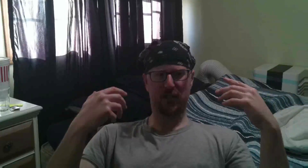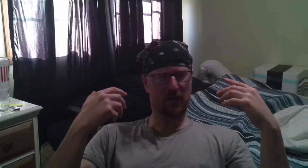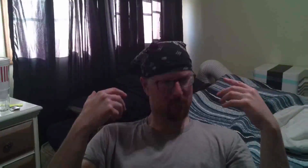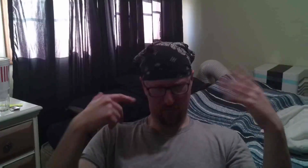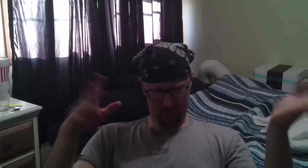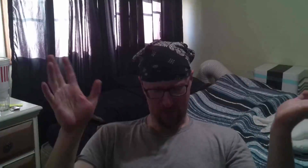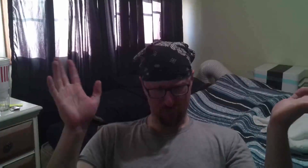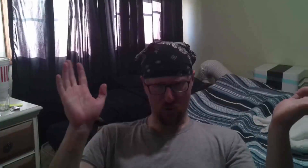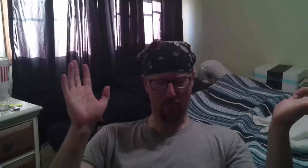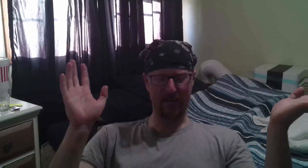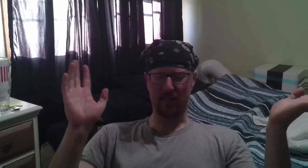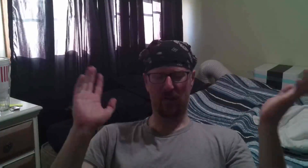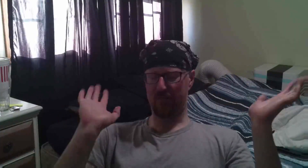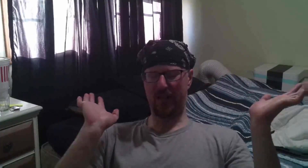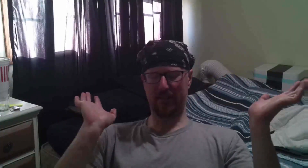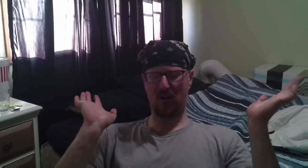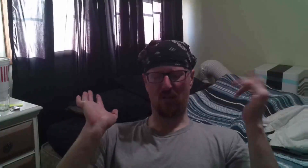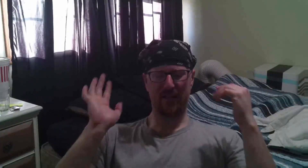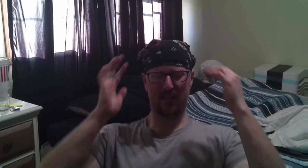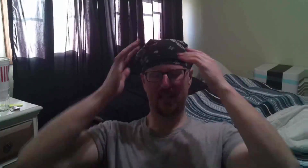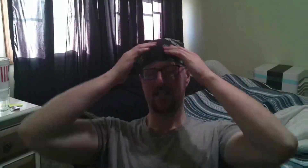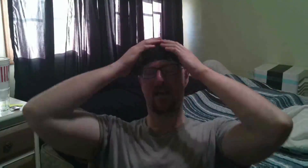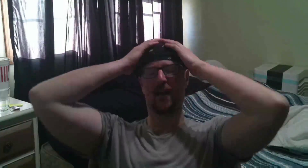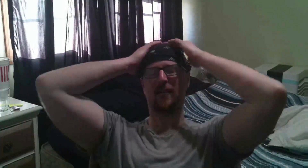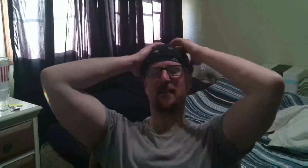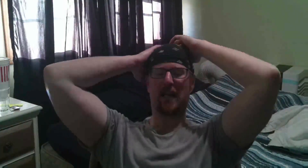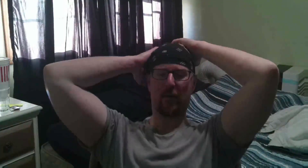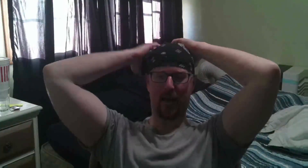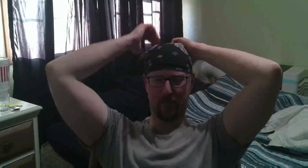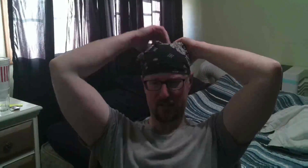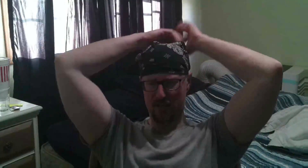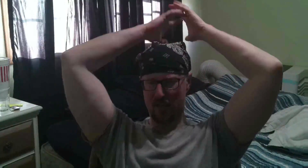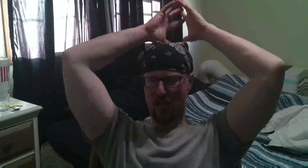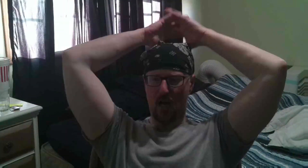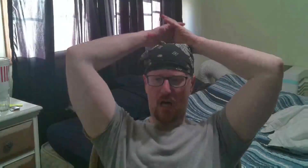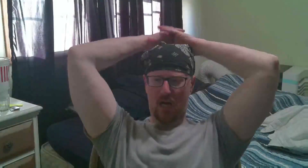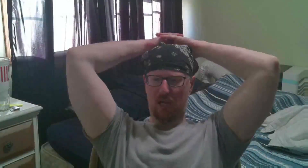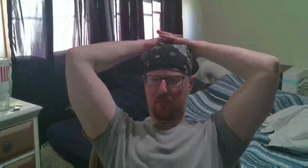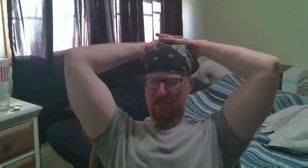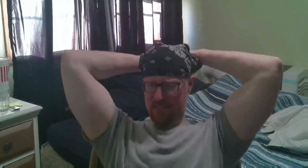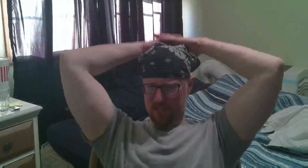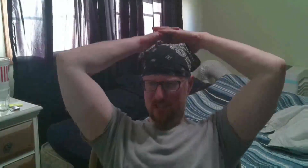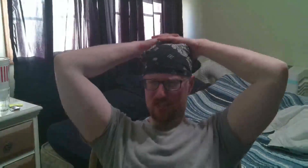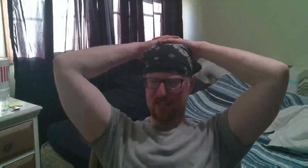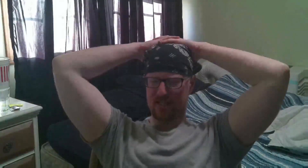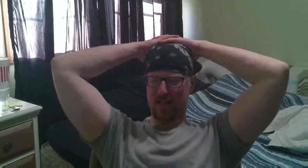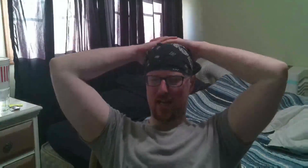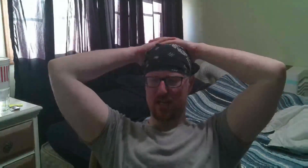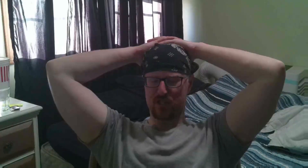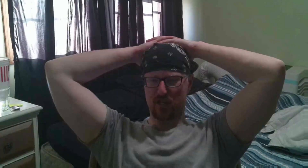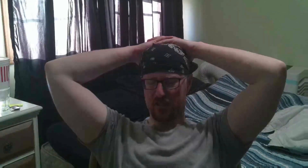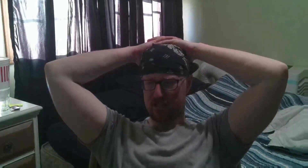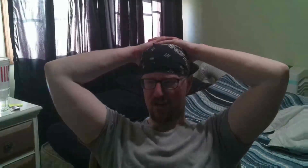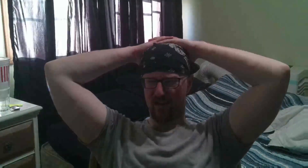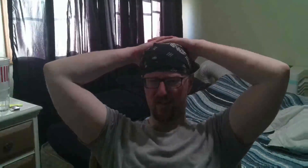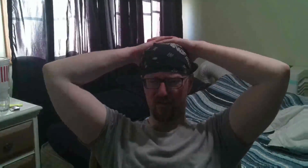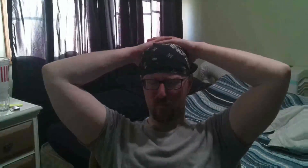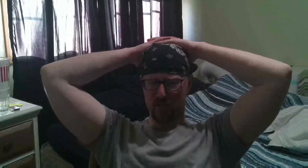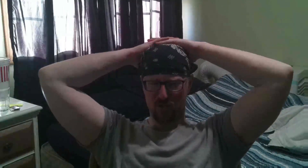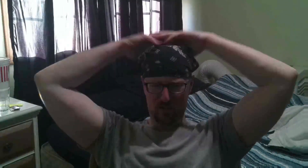I ruined myself that no that's that's not that's not what happens uh but just like I said guys check yourself and if things look a